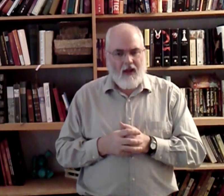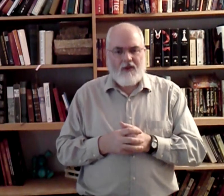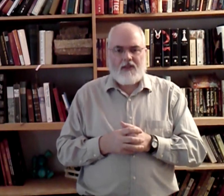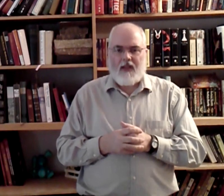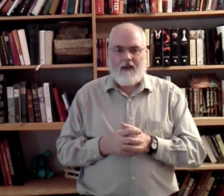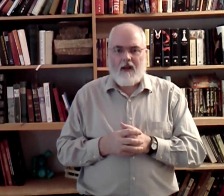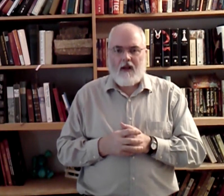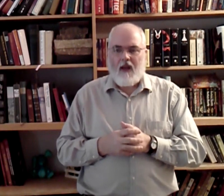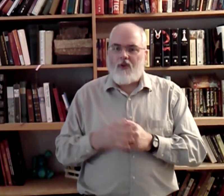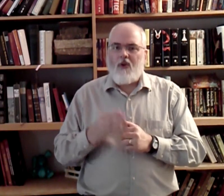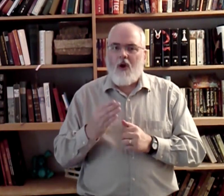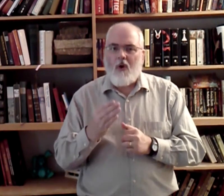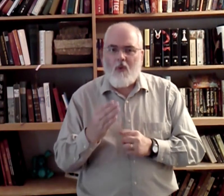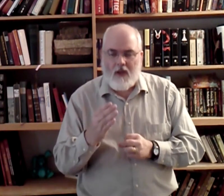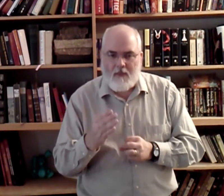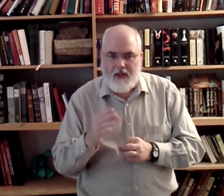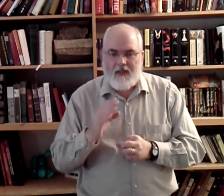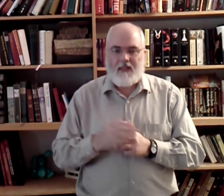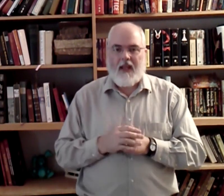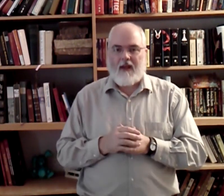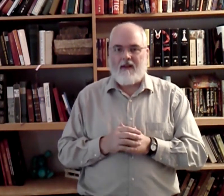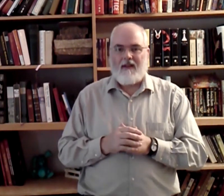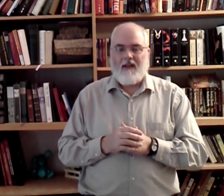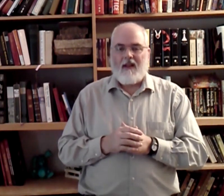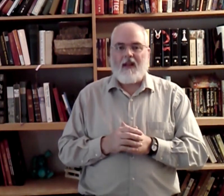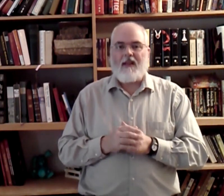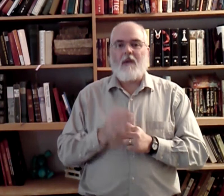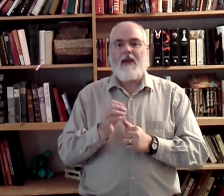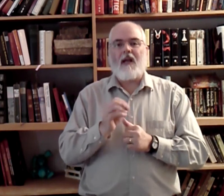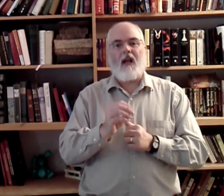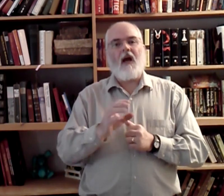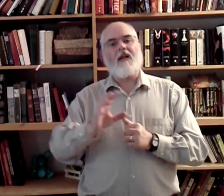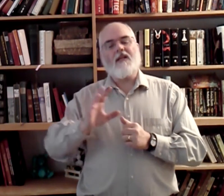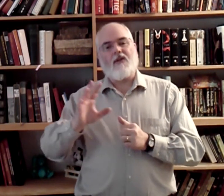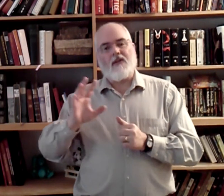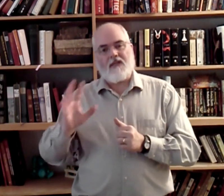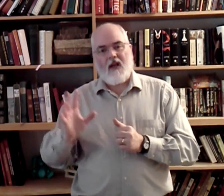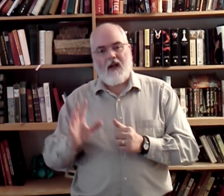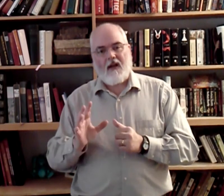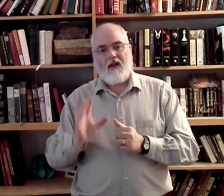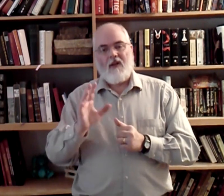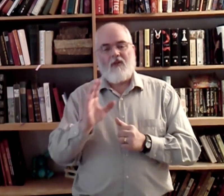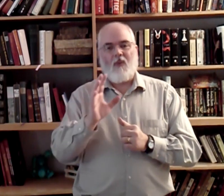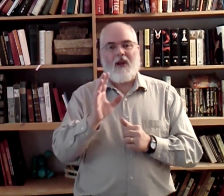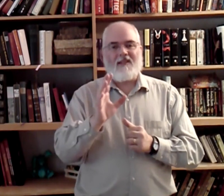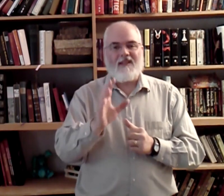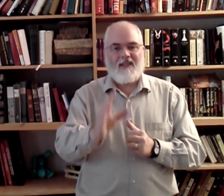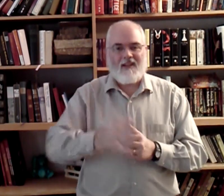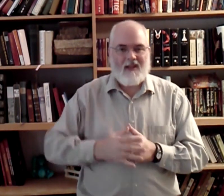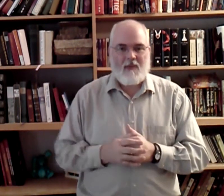Understand it. Know what's being said. And that will make it a lot easier to sign the way it's intended to